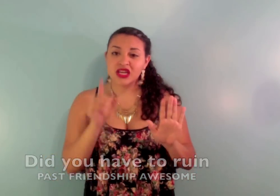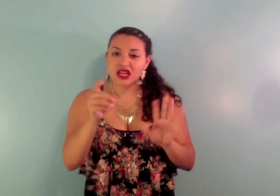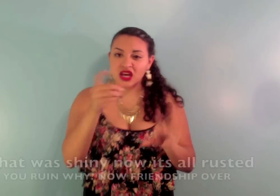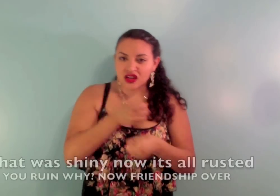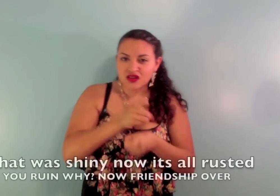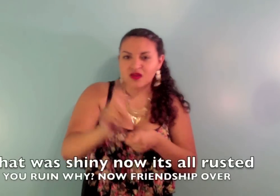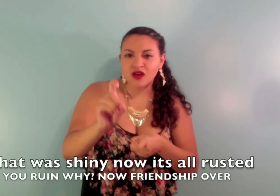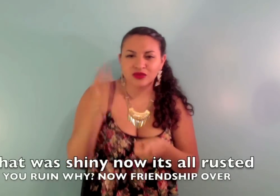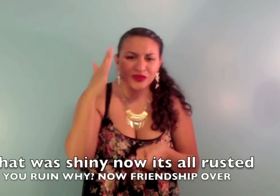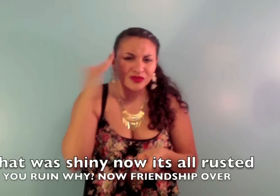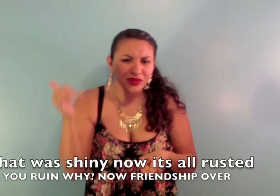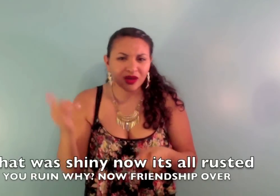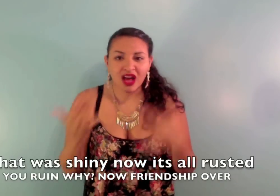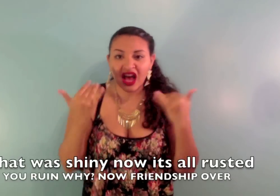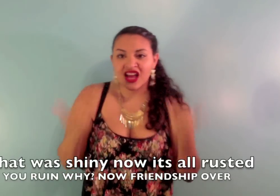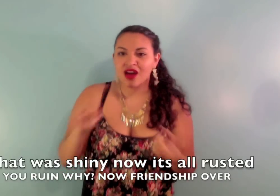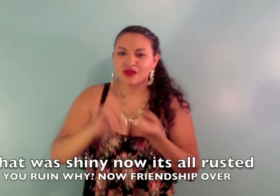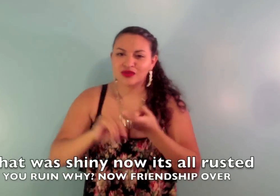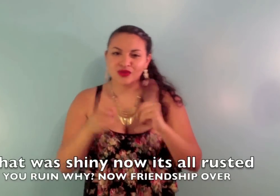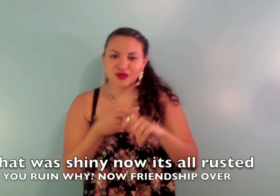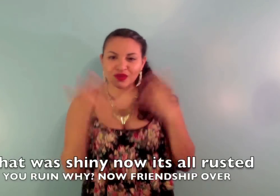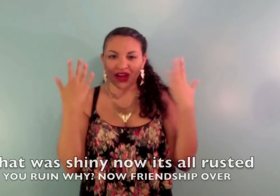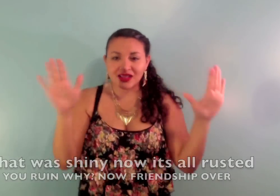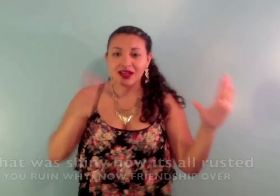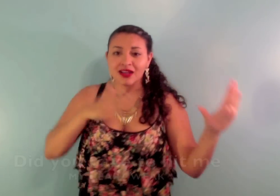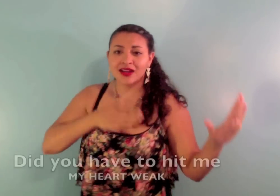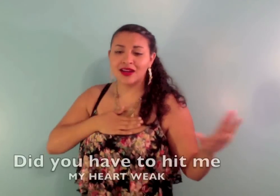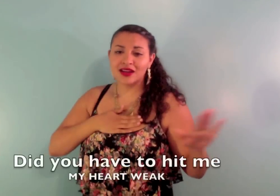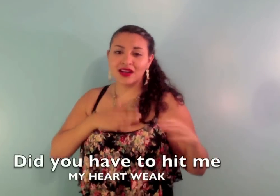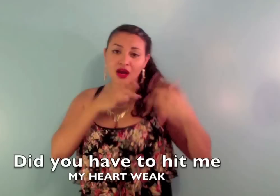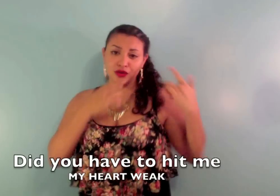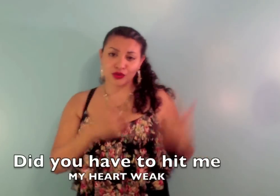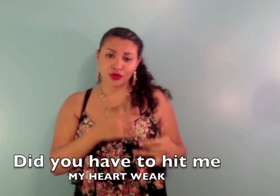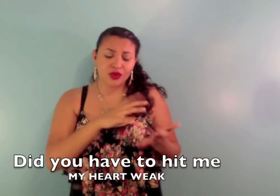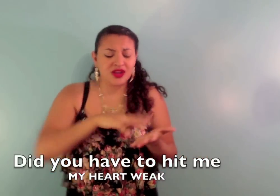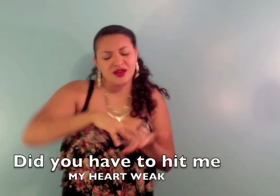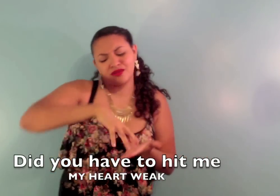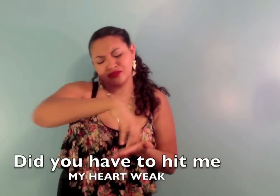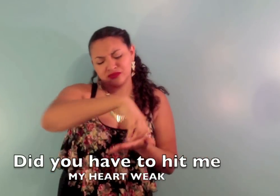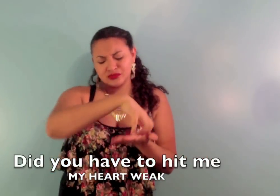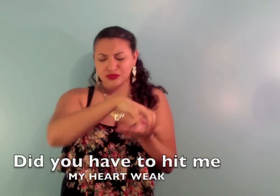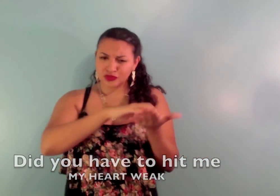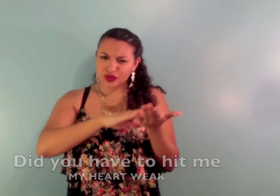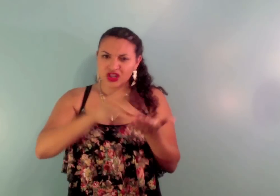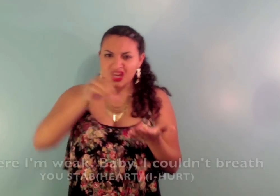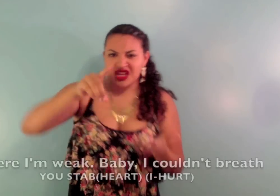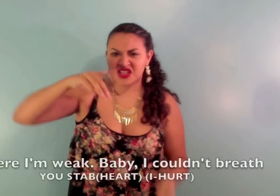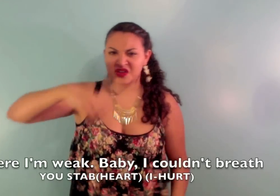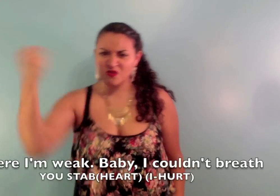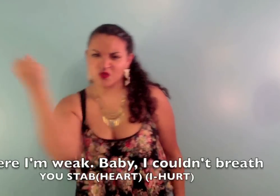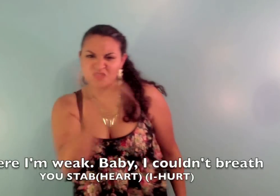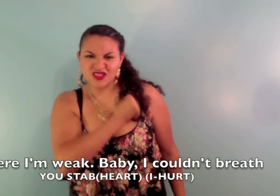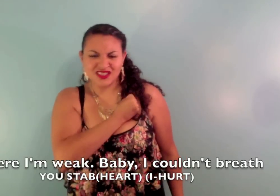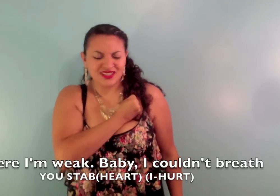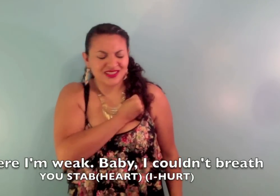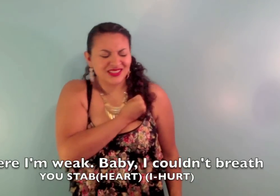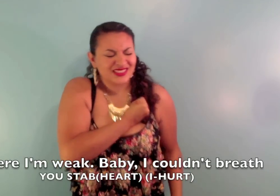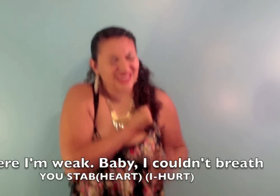what was shining? Now it's all rusted Did you have to hit me where I'm weak? Baby, I